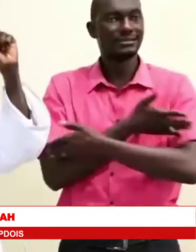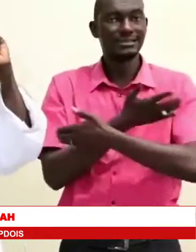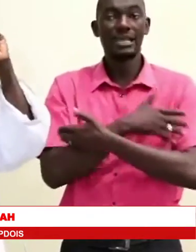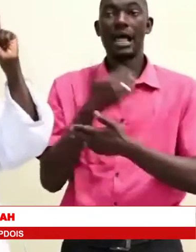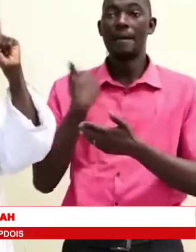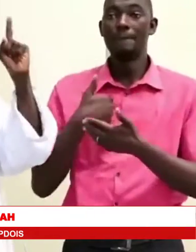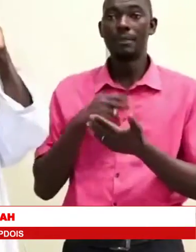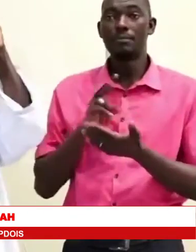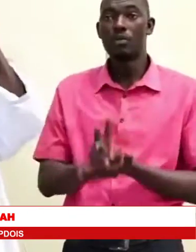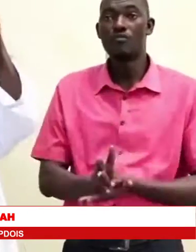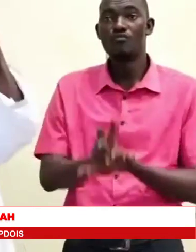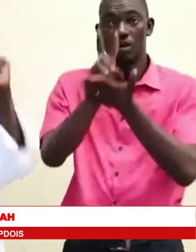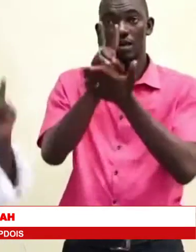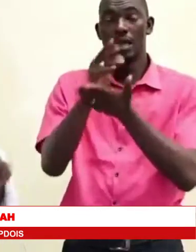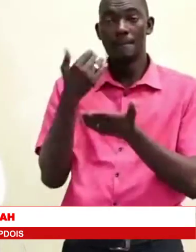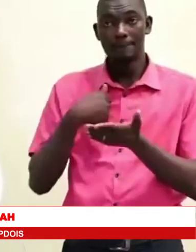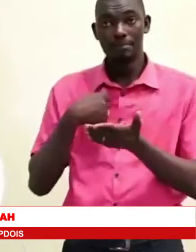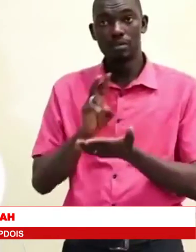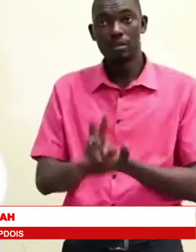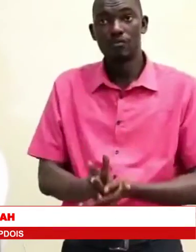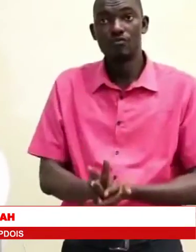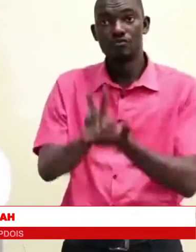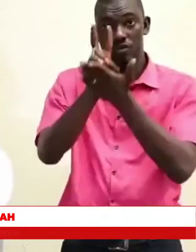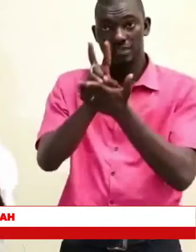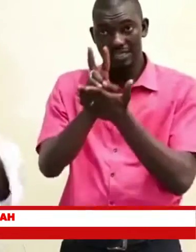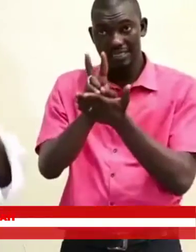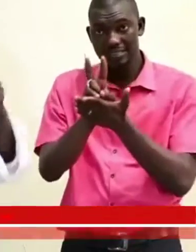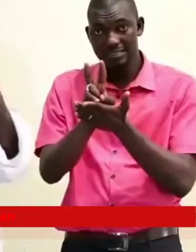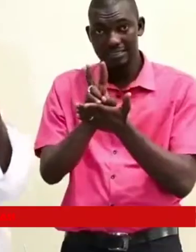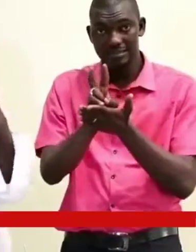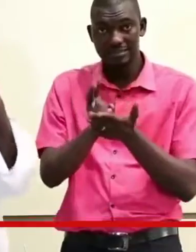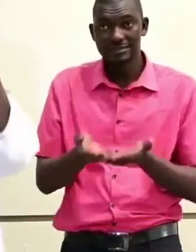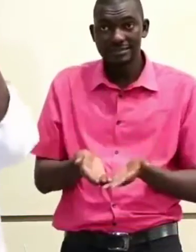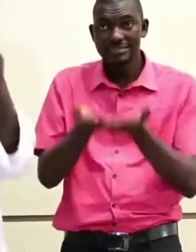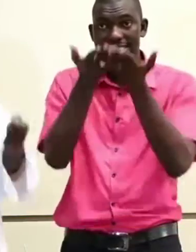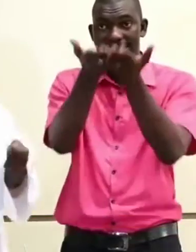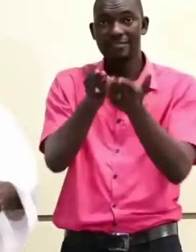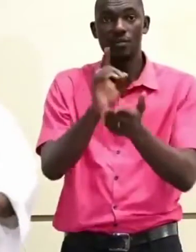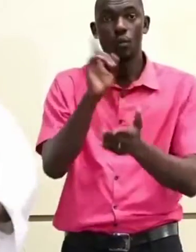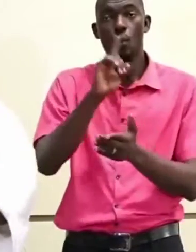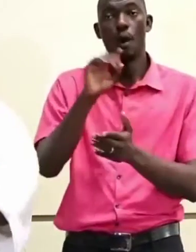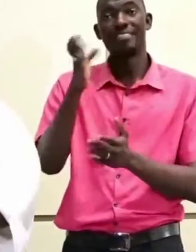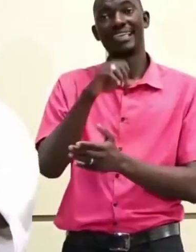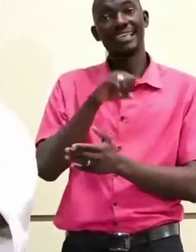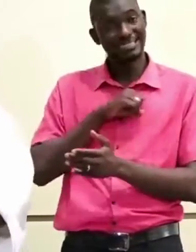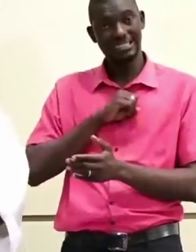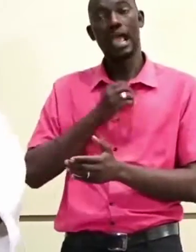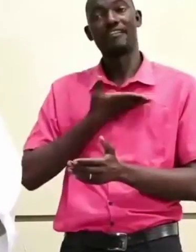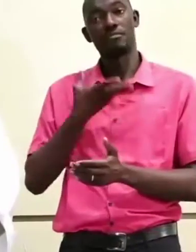People voluntarily, voluntarily gave what they could